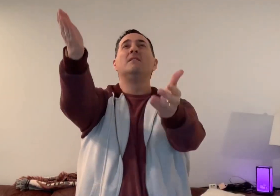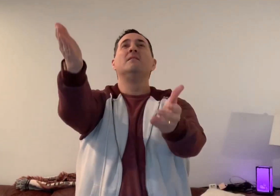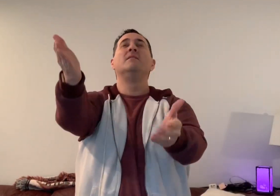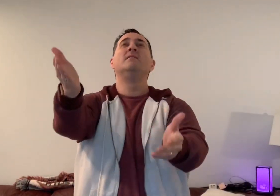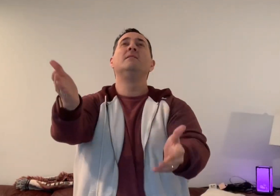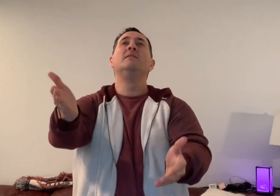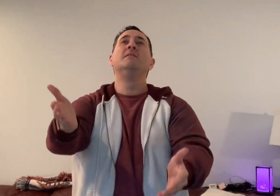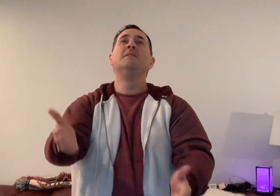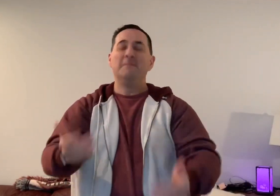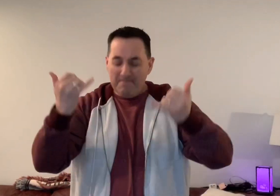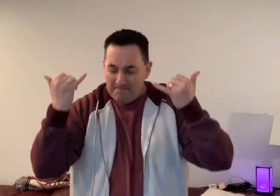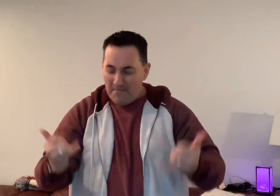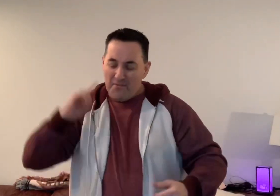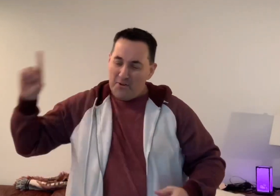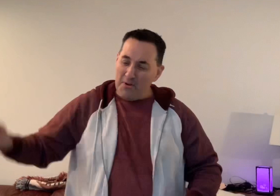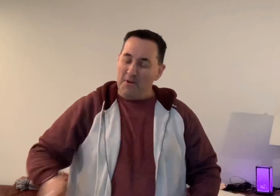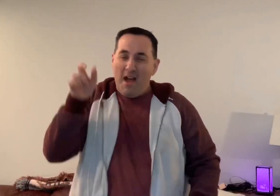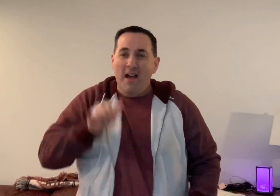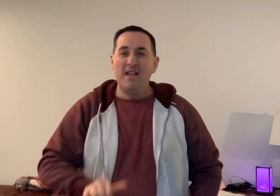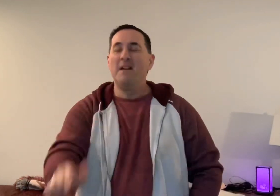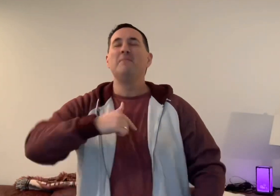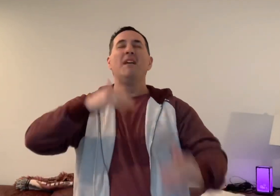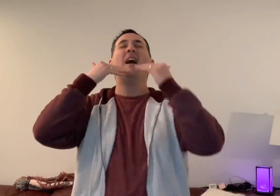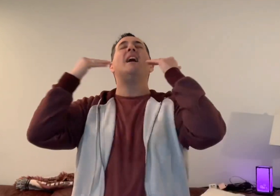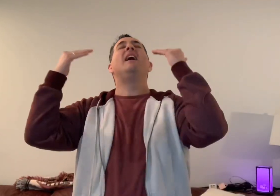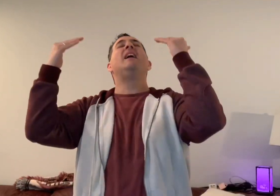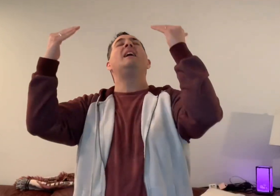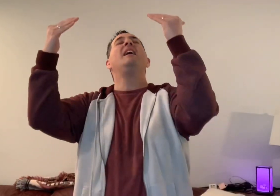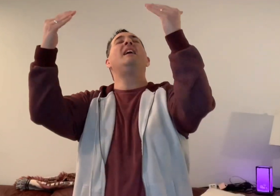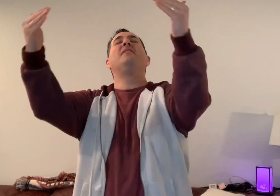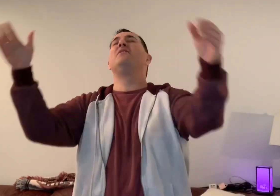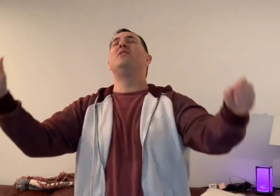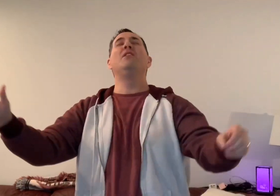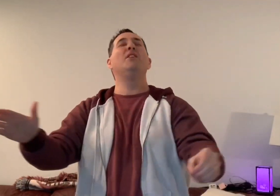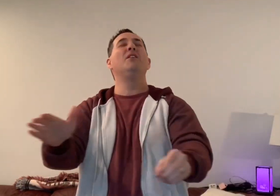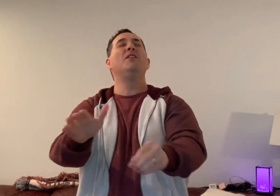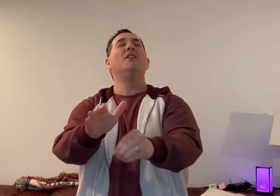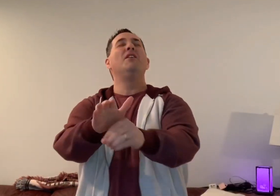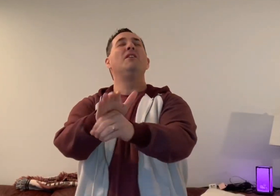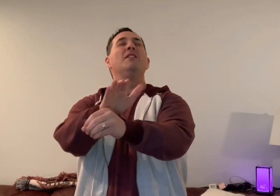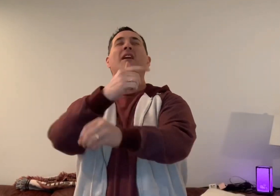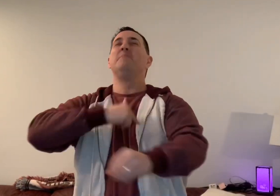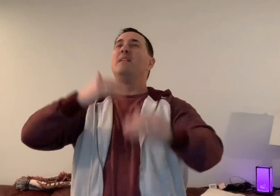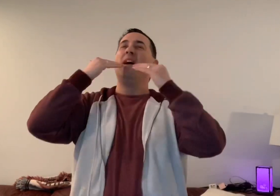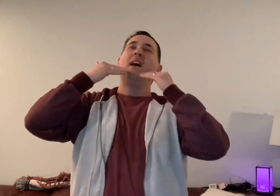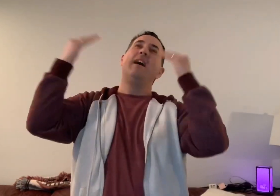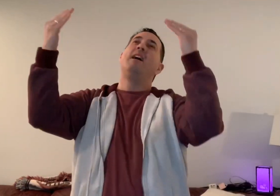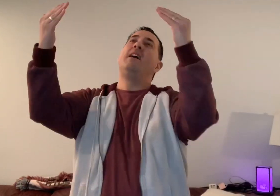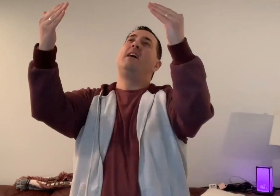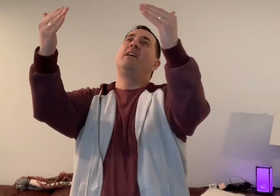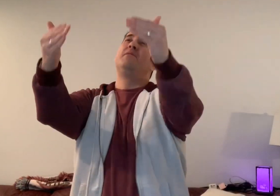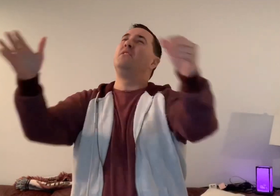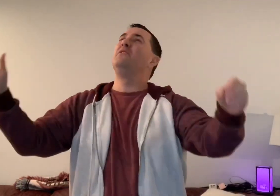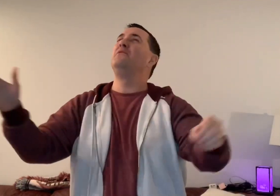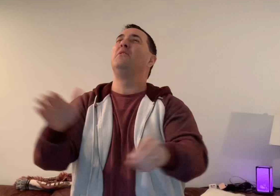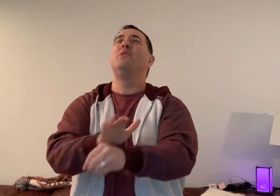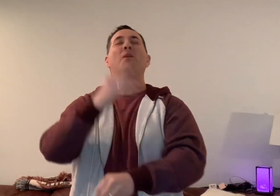So forever I am thankful I'm thankful for